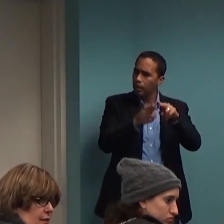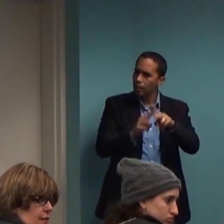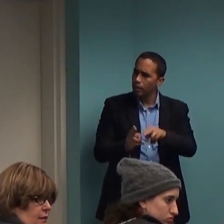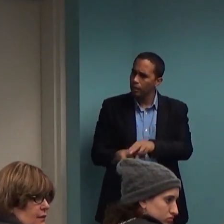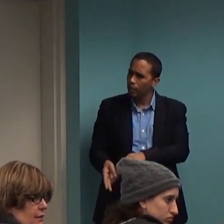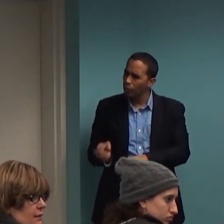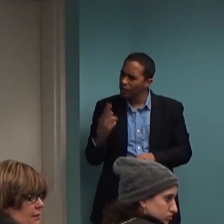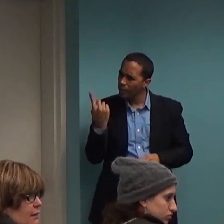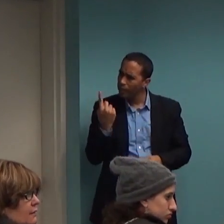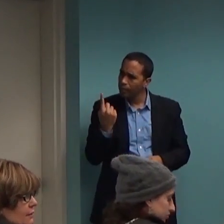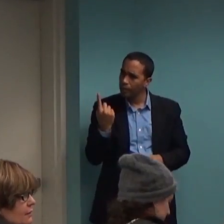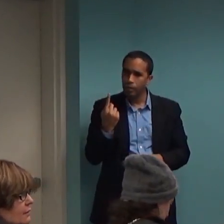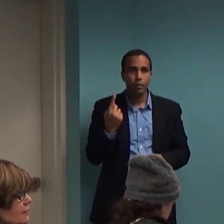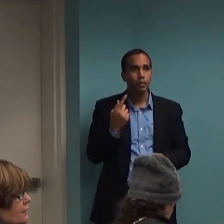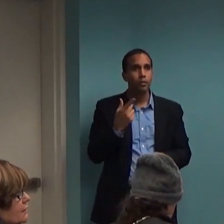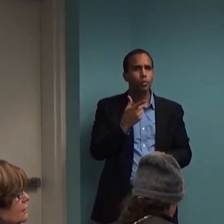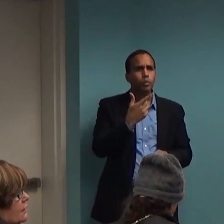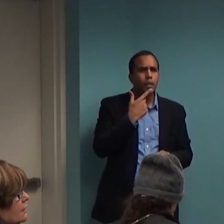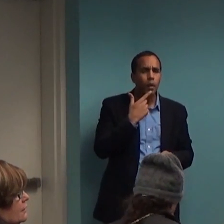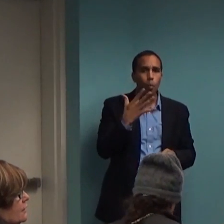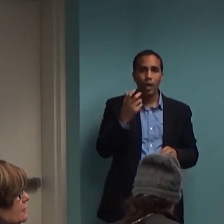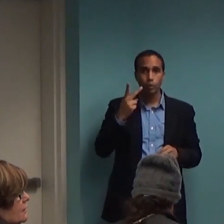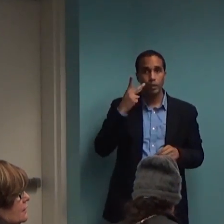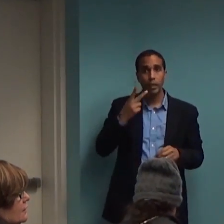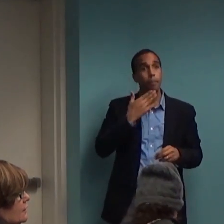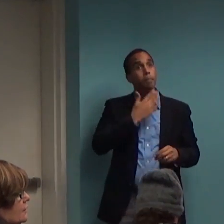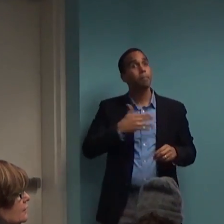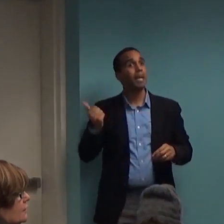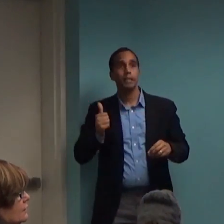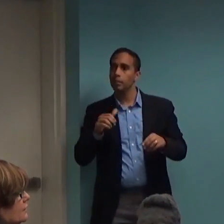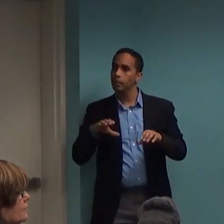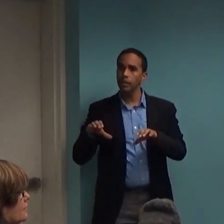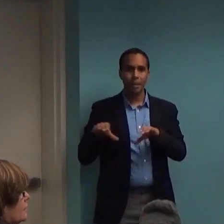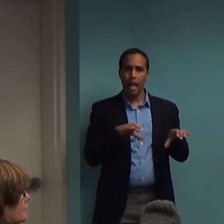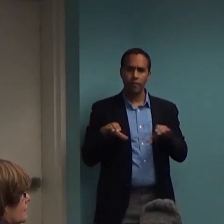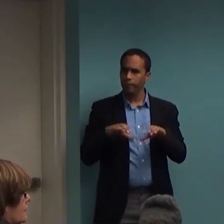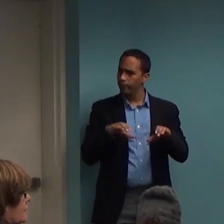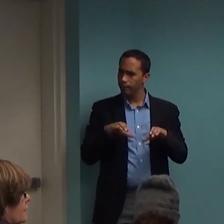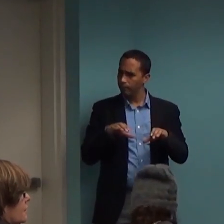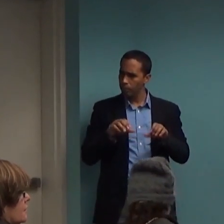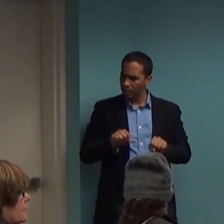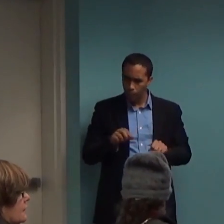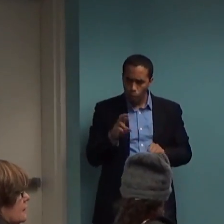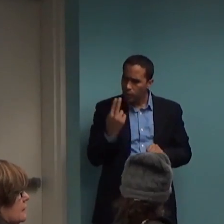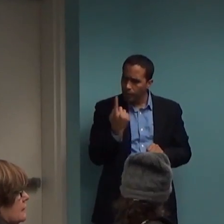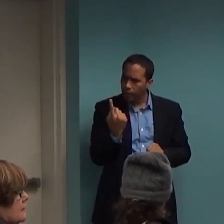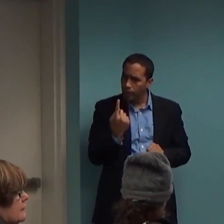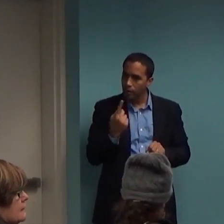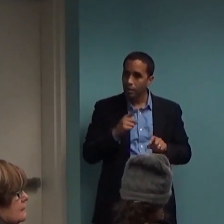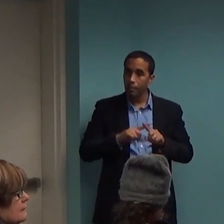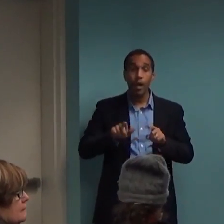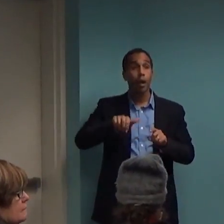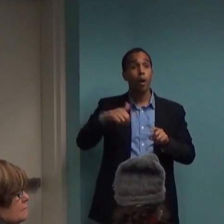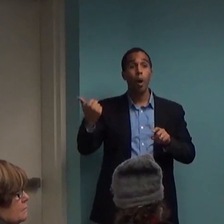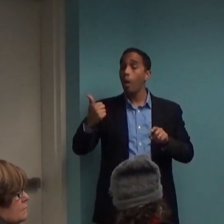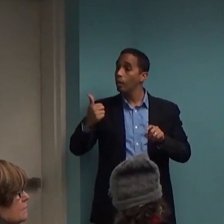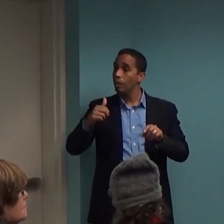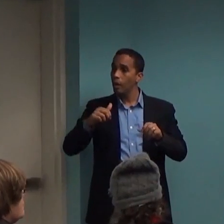behavior that could come out of it. But using other approaches, non-medical approaches, could enhance that, you know,